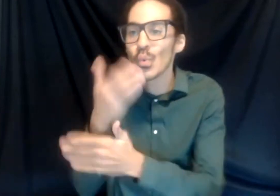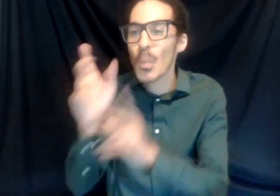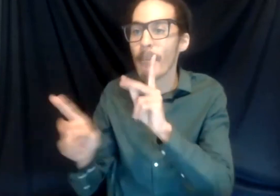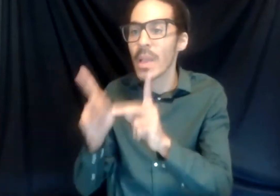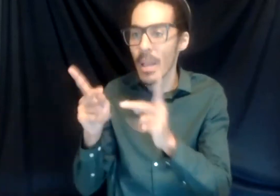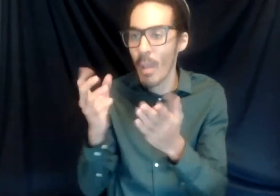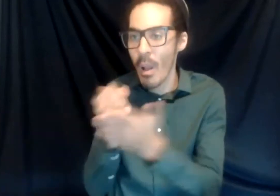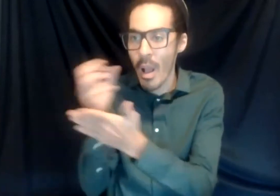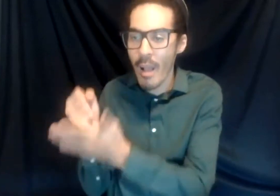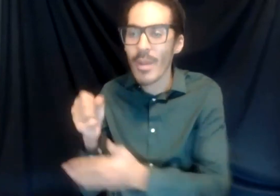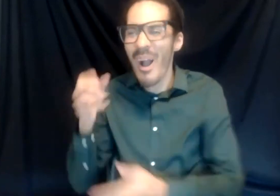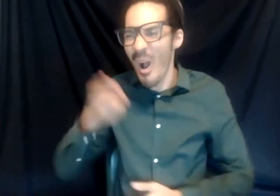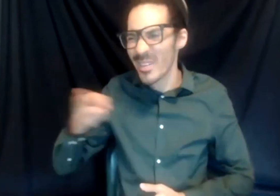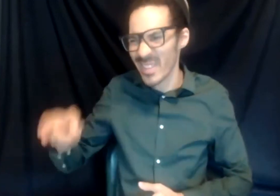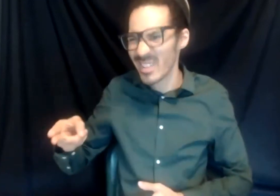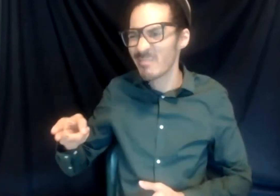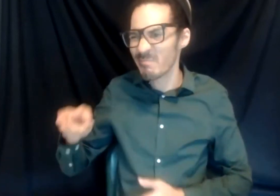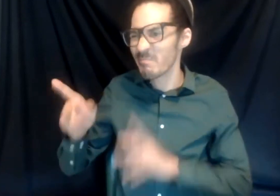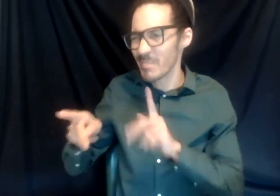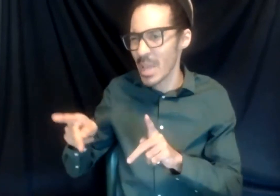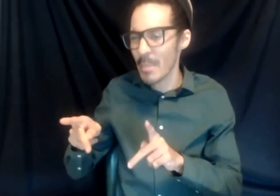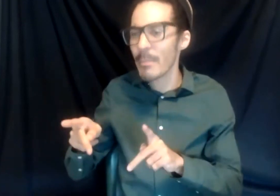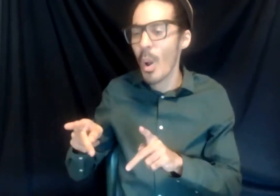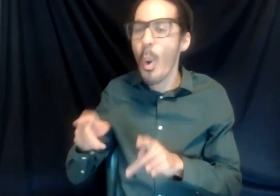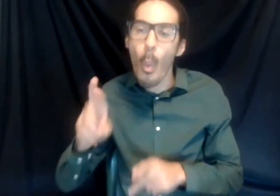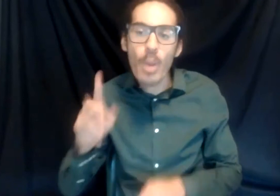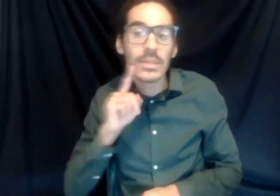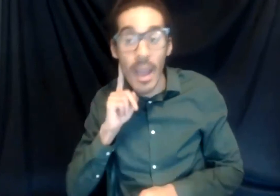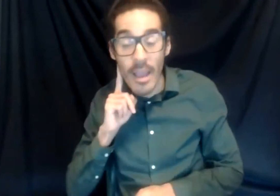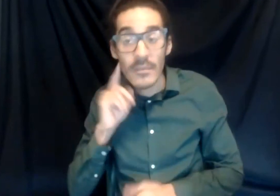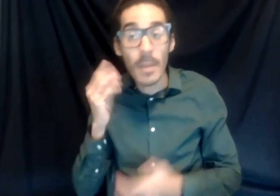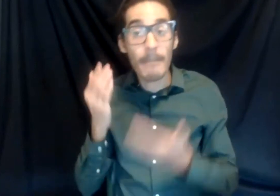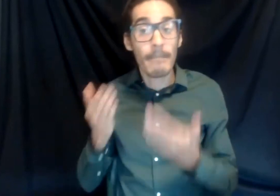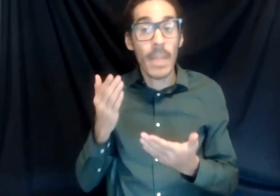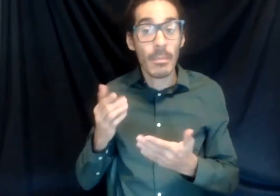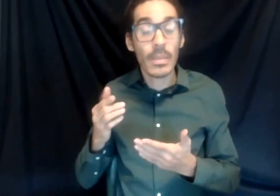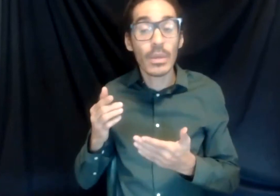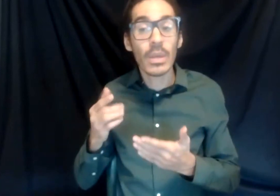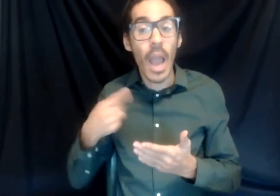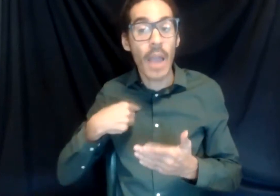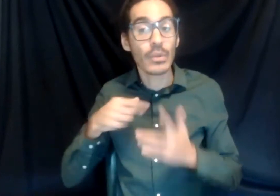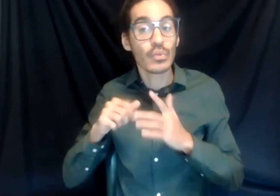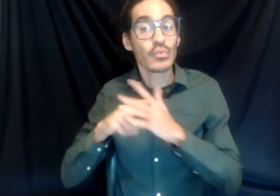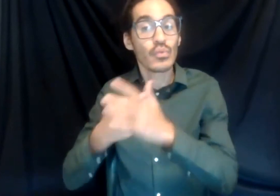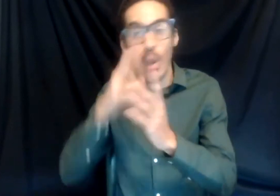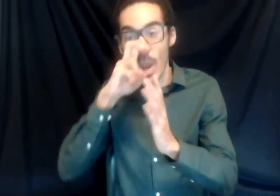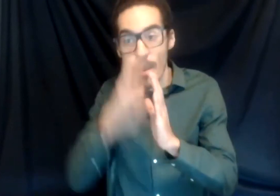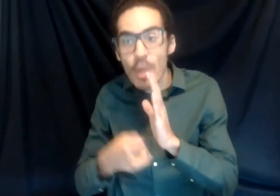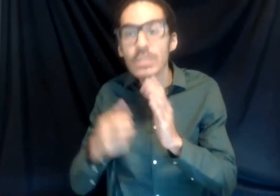and who or who are deaf that maybe actually start to immerse myself more into it, which is what the